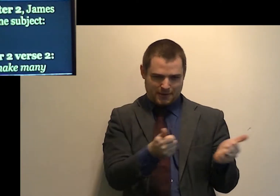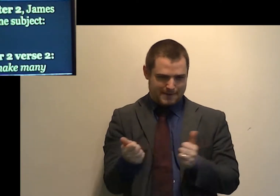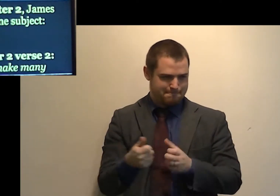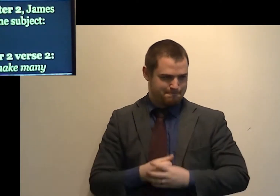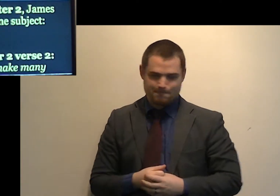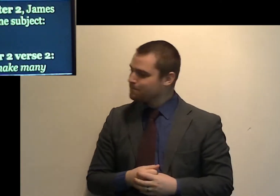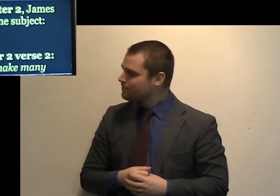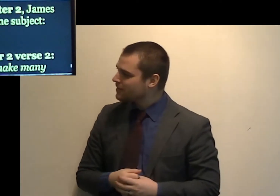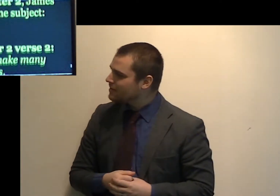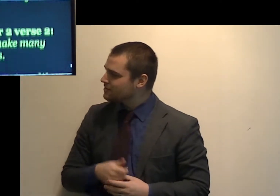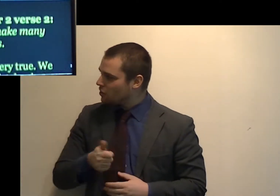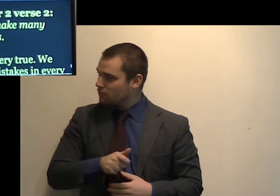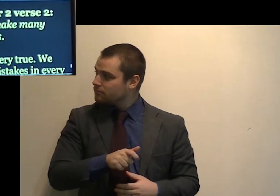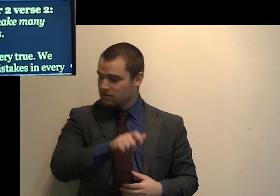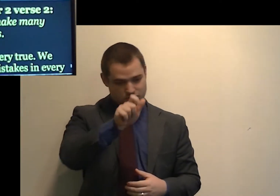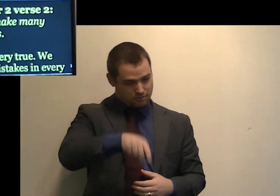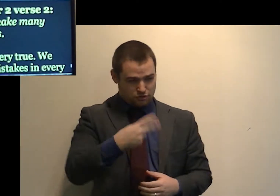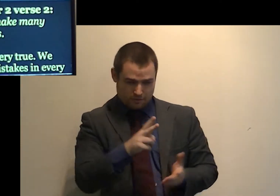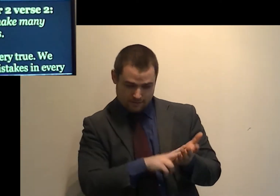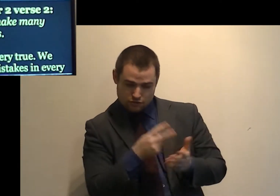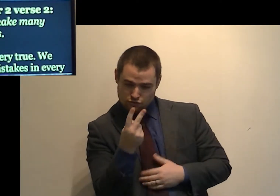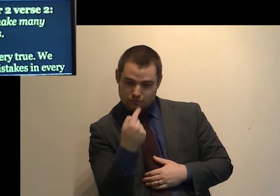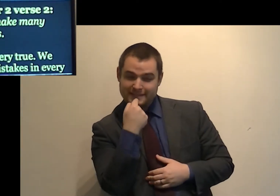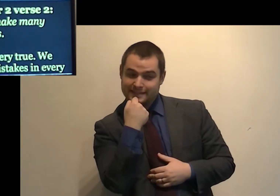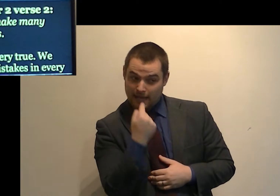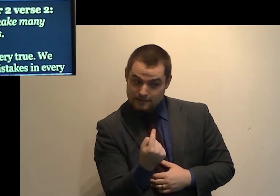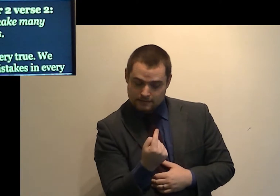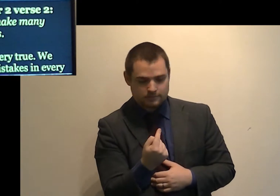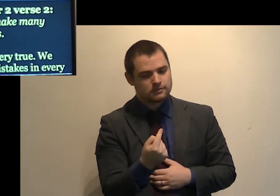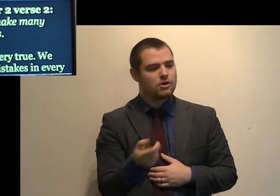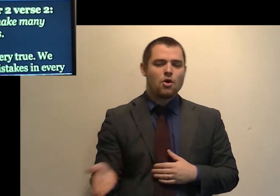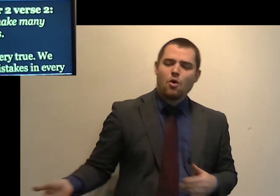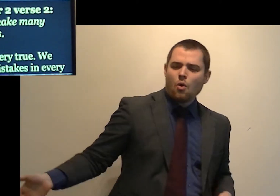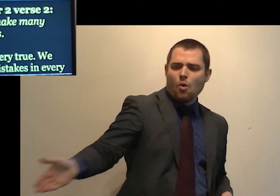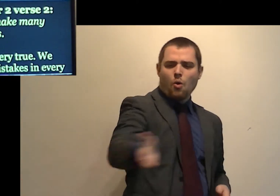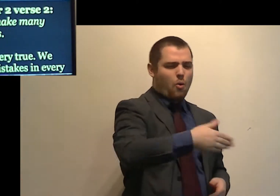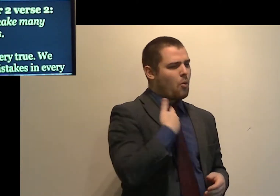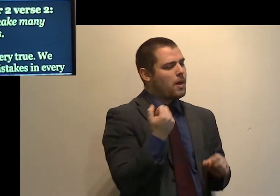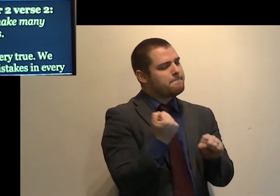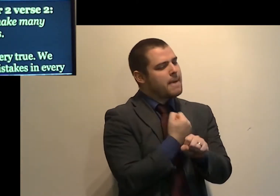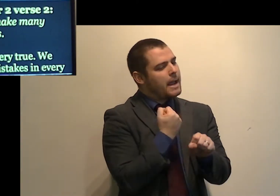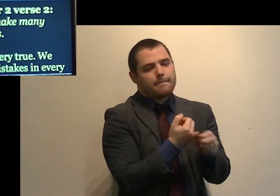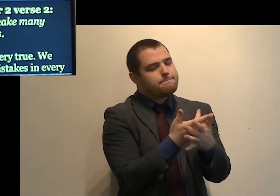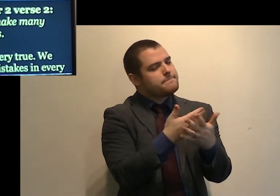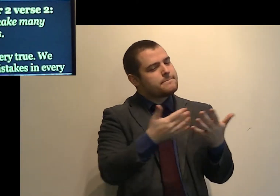Chapter 2, verse 2, quote, we all make many mistakes, unquote.